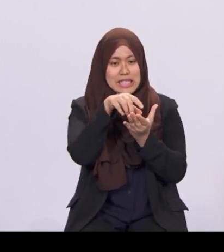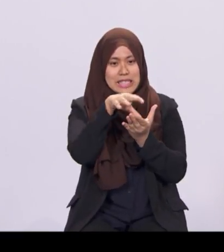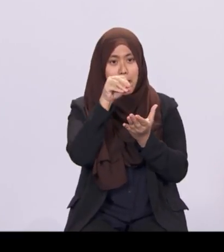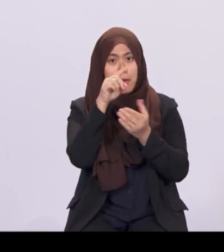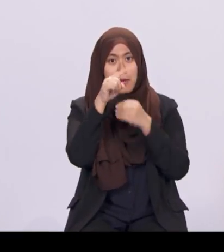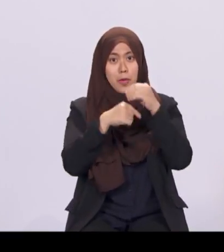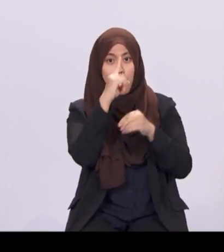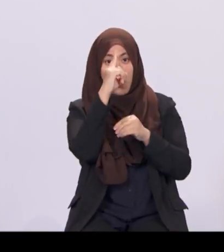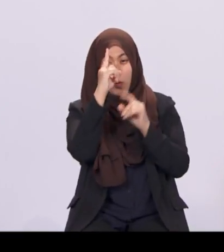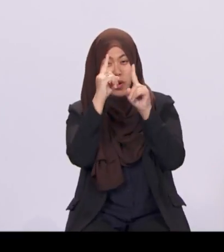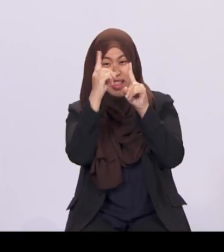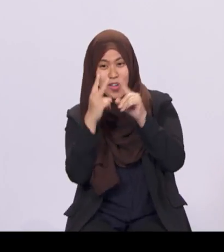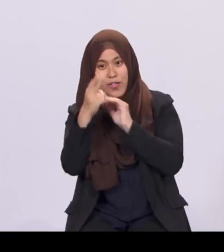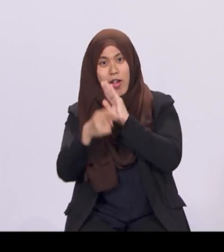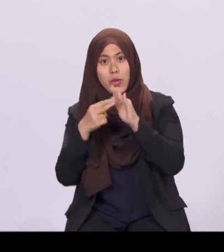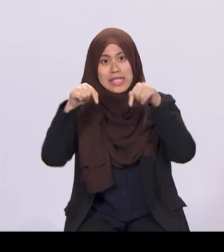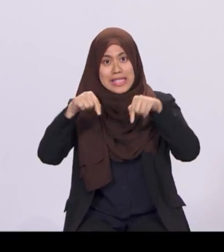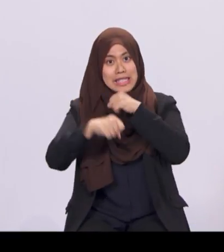hours. This year, I have two fouls.